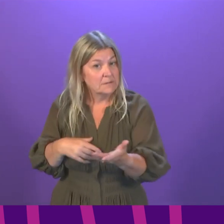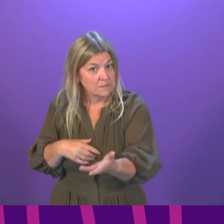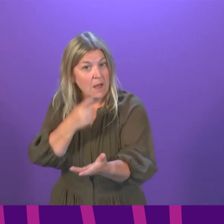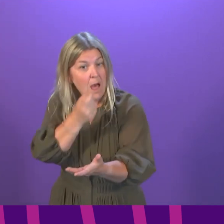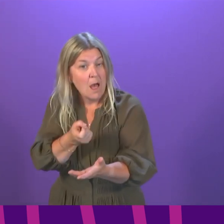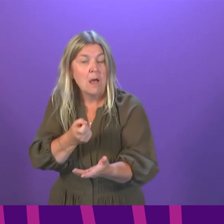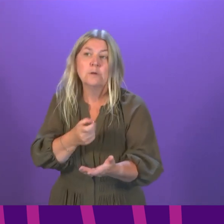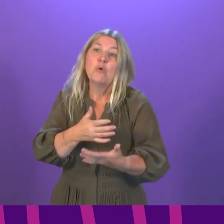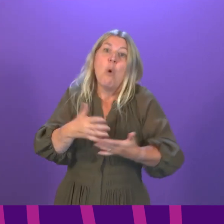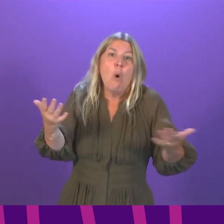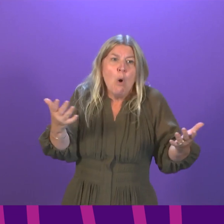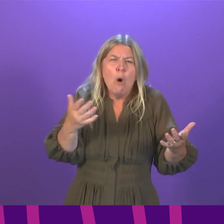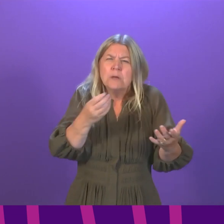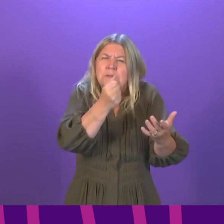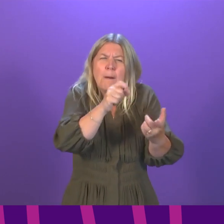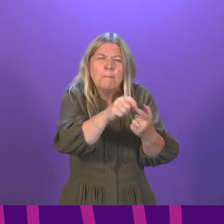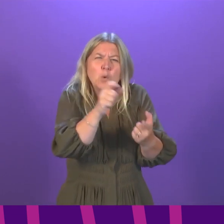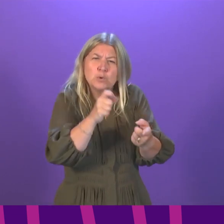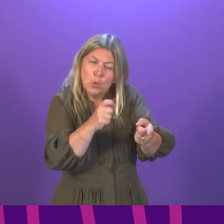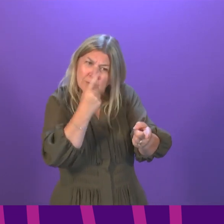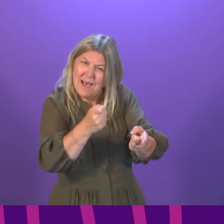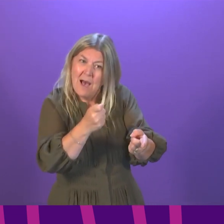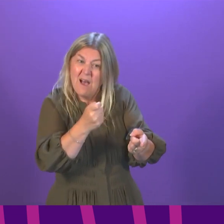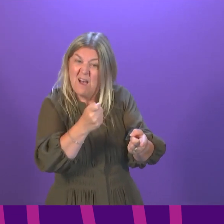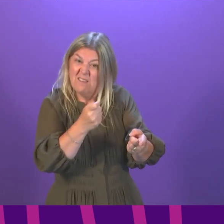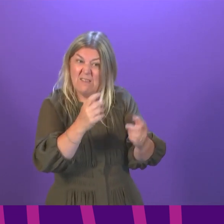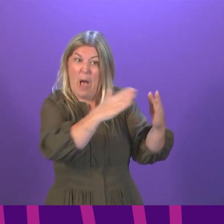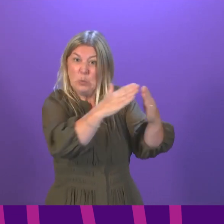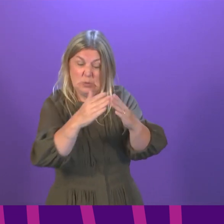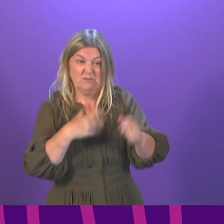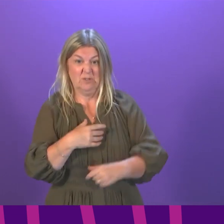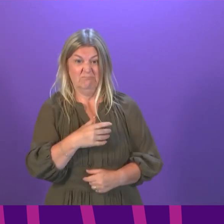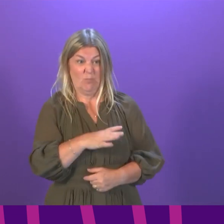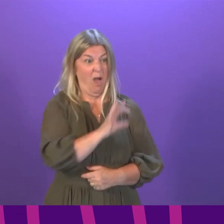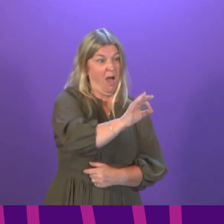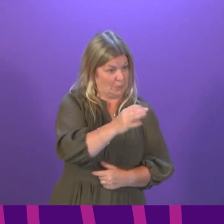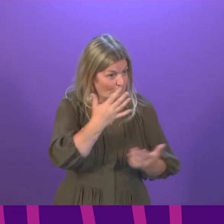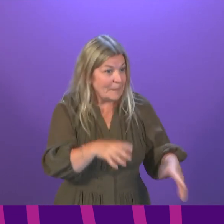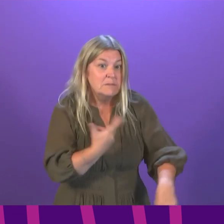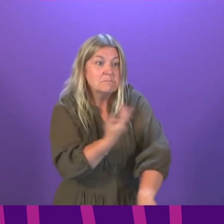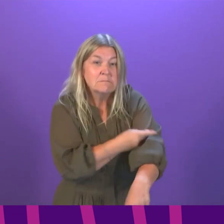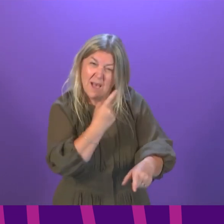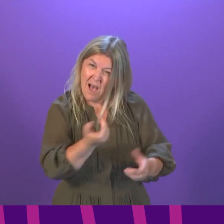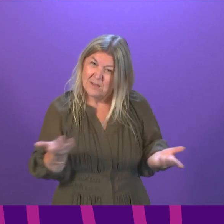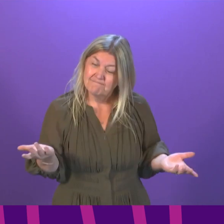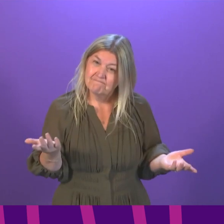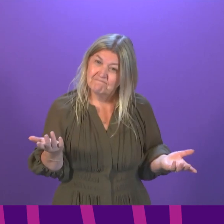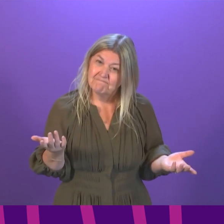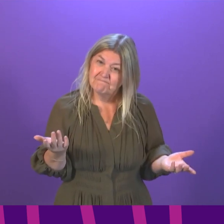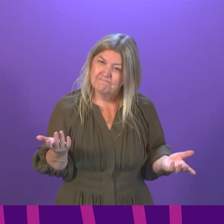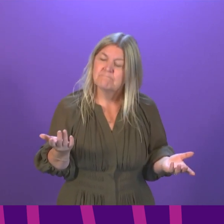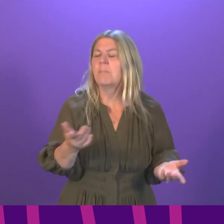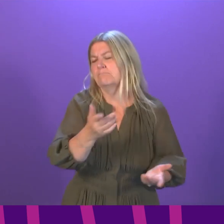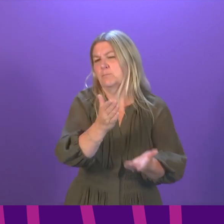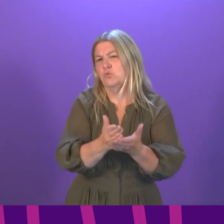uptake in those postcodes. I also want to ask about ongoing support for Scotland's businesses and employers. Today's news will be welcomed